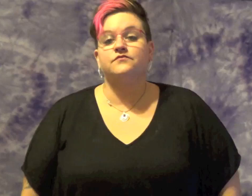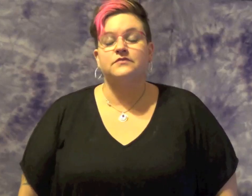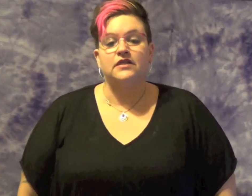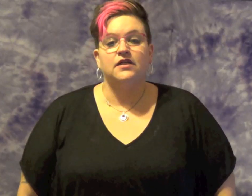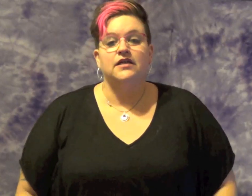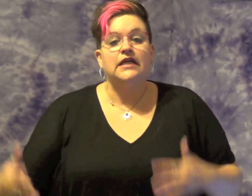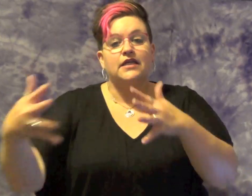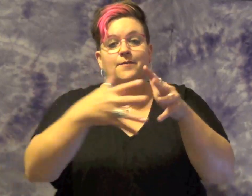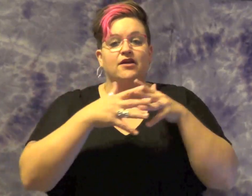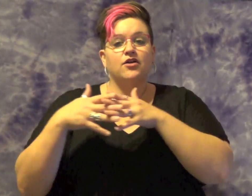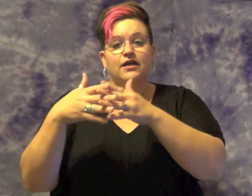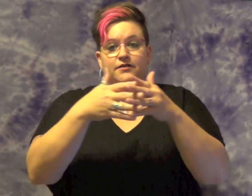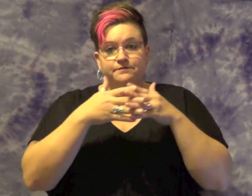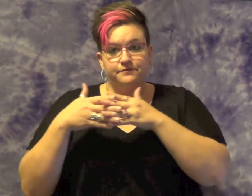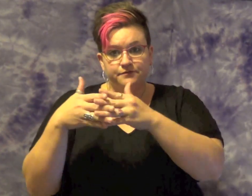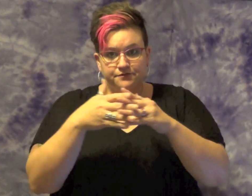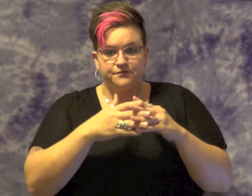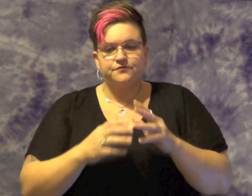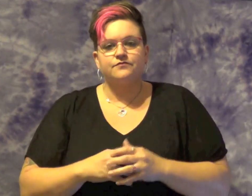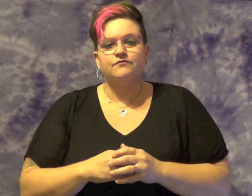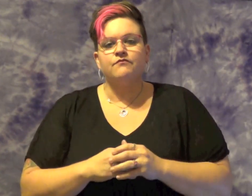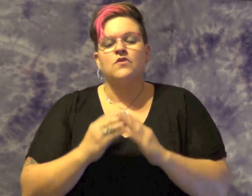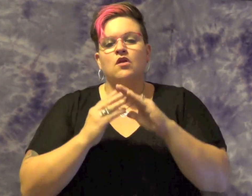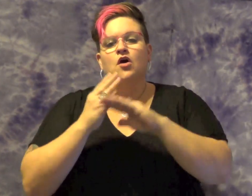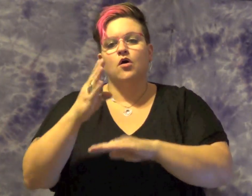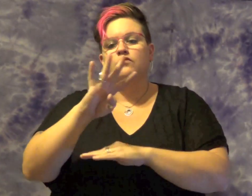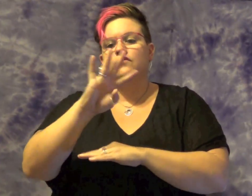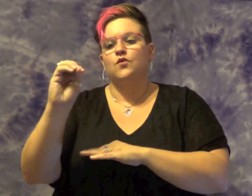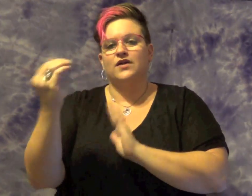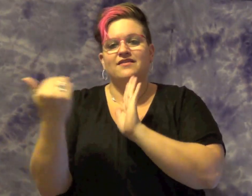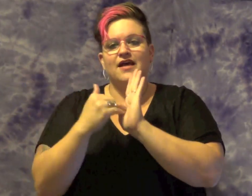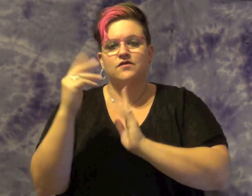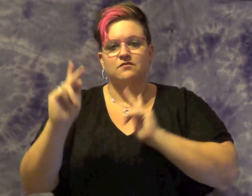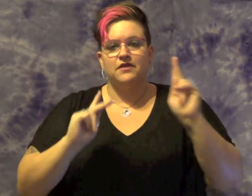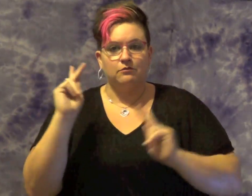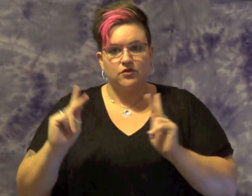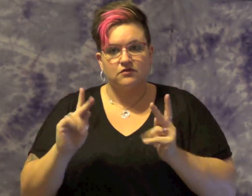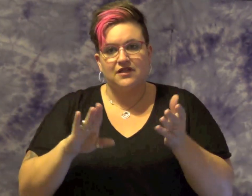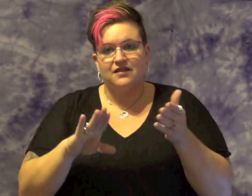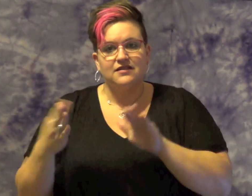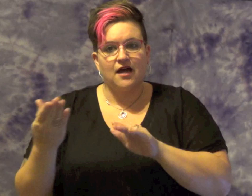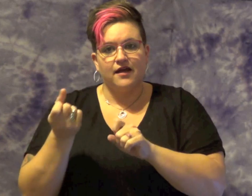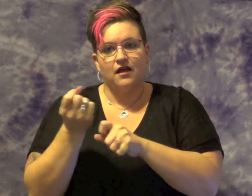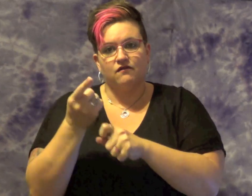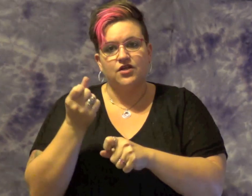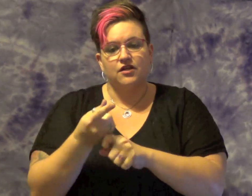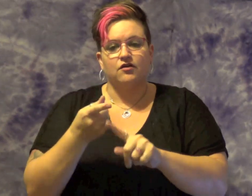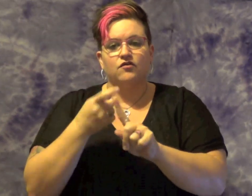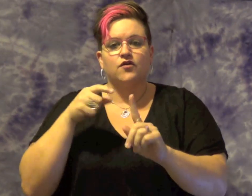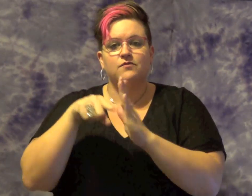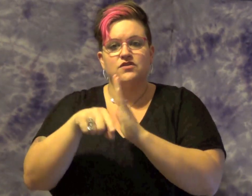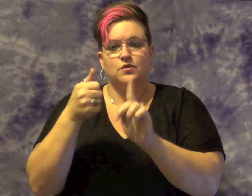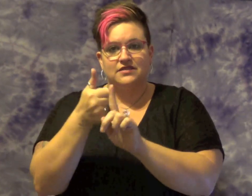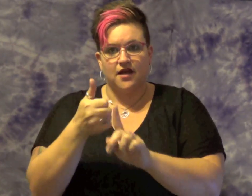In America, over 40,000 people die every year from suicide.